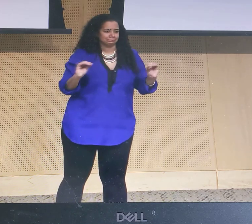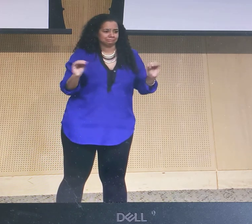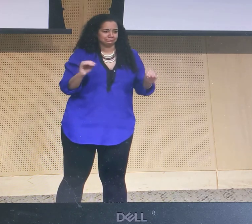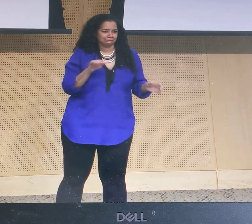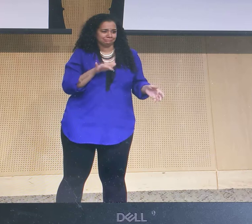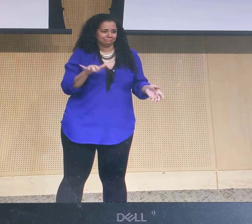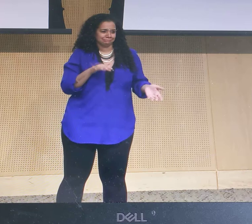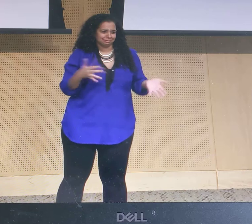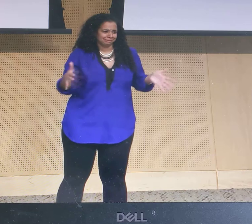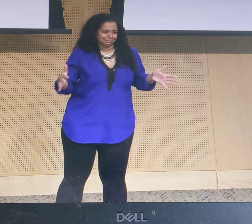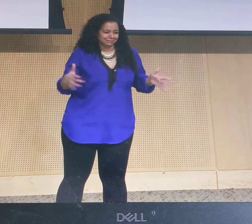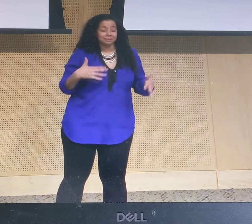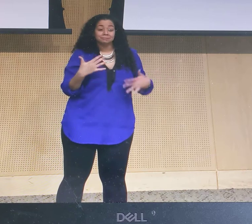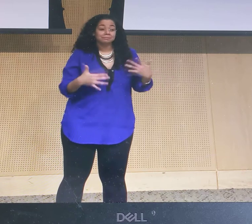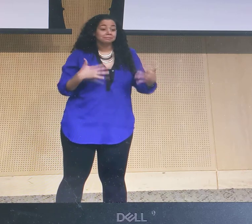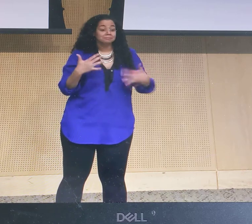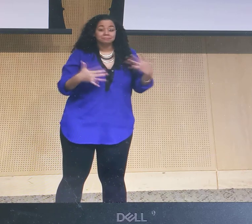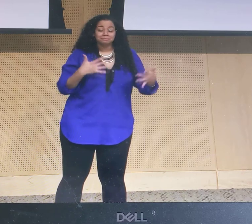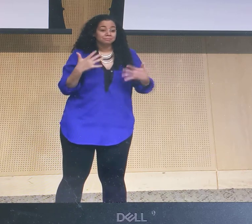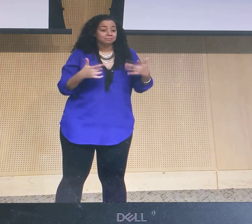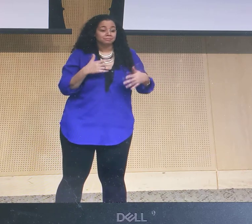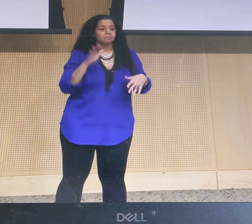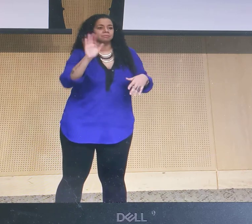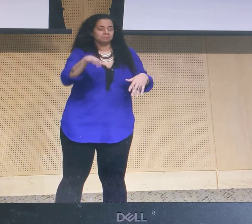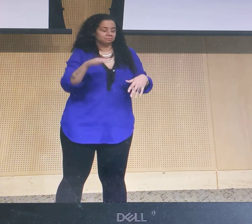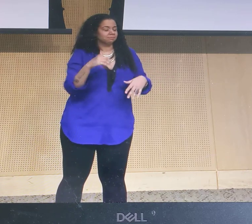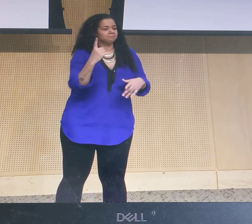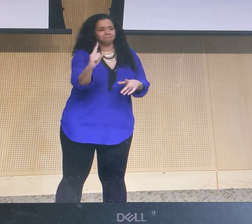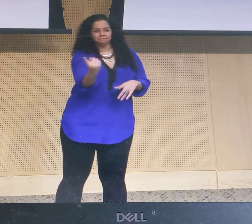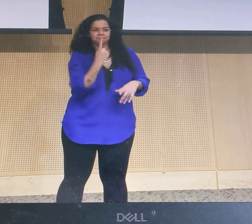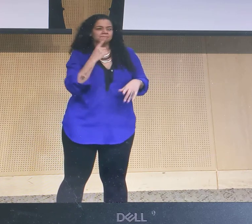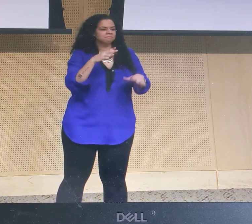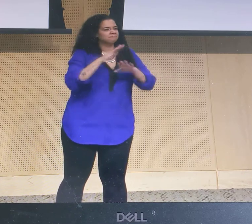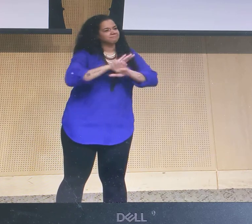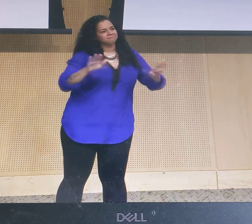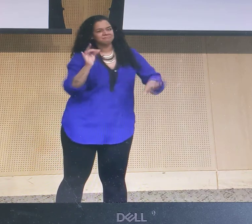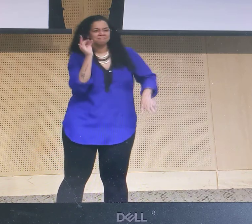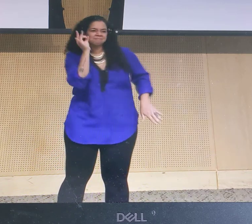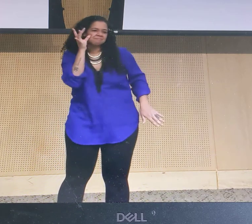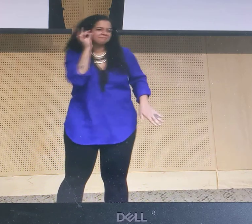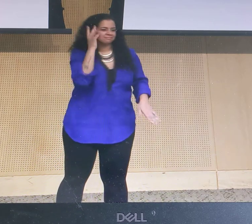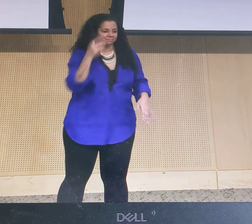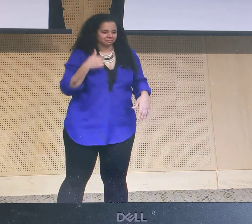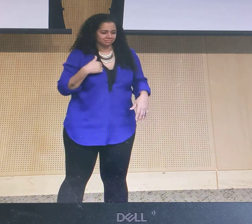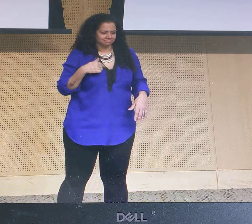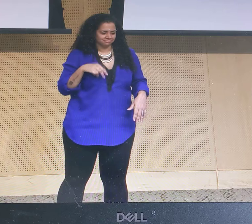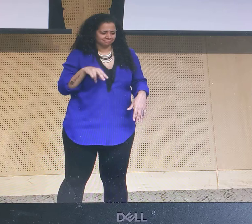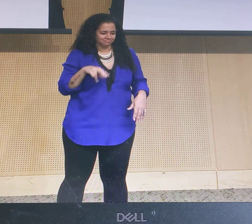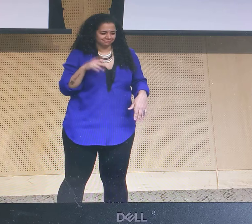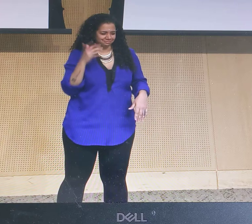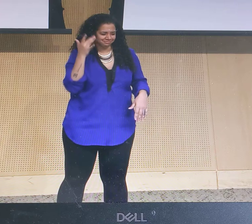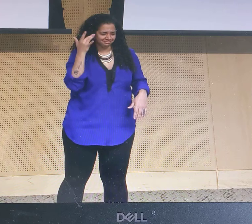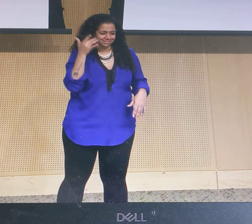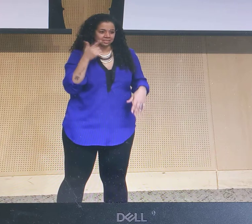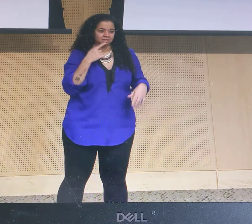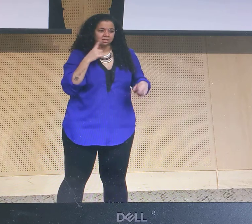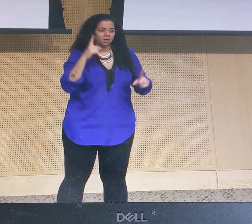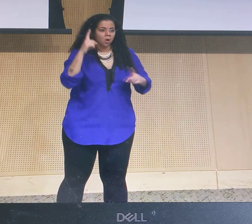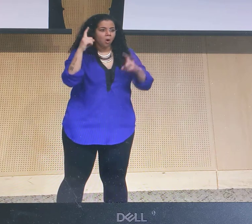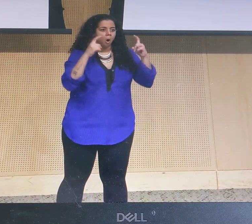And I didn't have a sign name. I couldn't spell it out because another Mia spelled out hers. And someone approached me